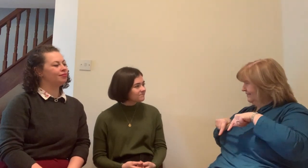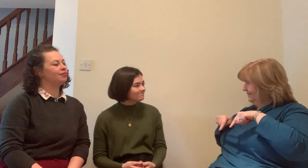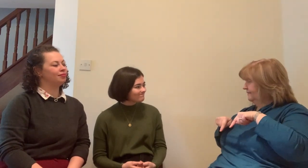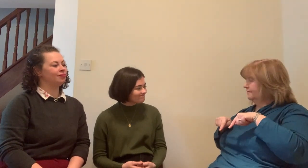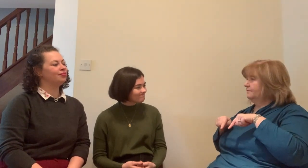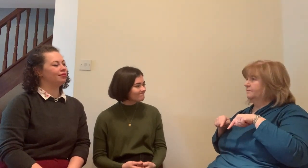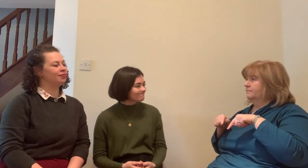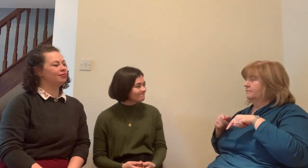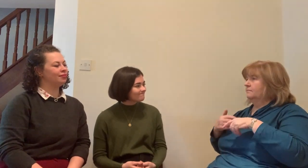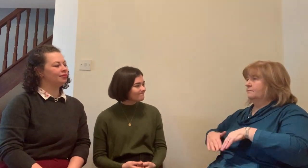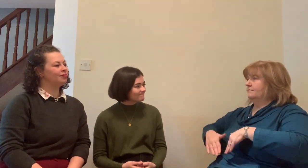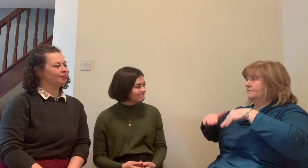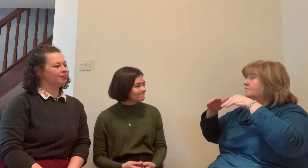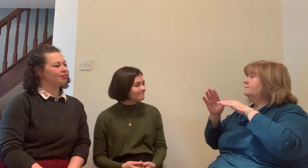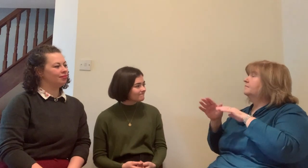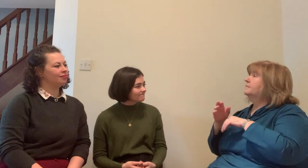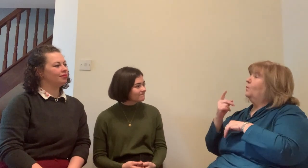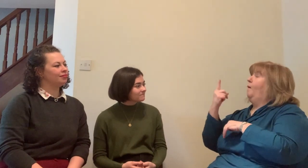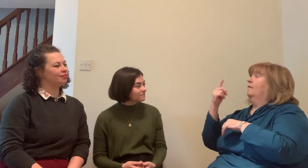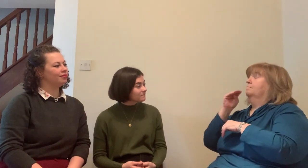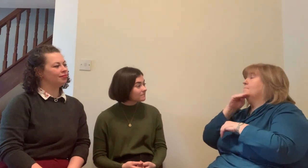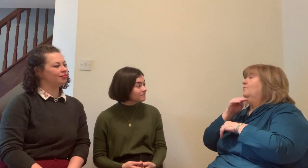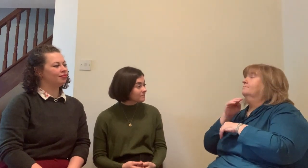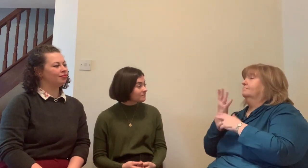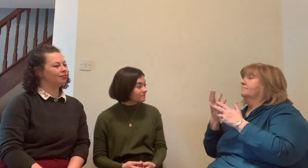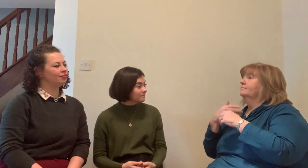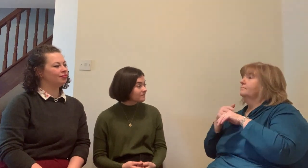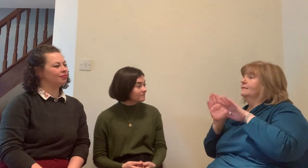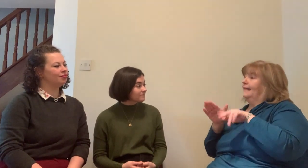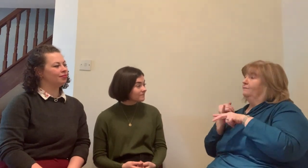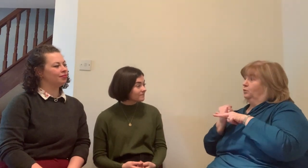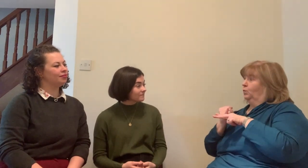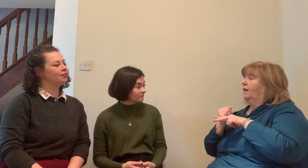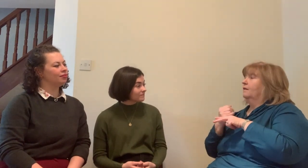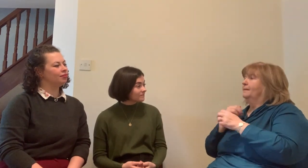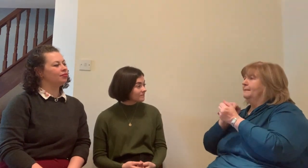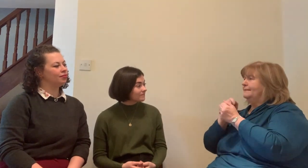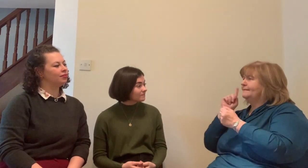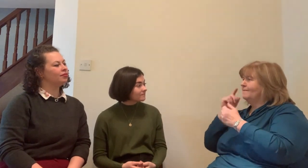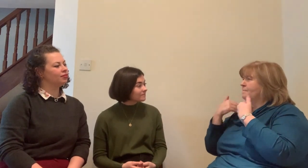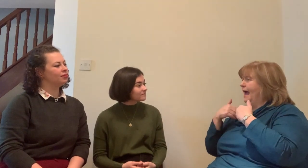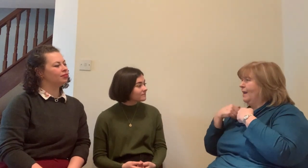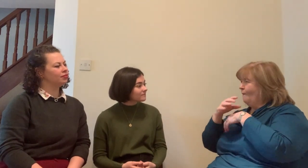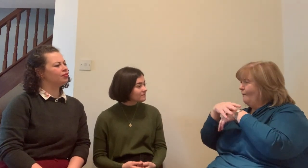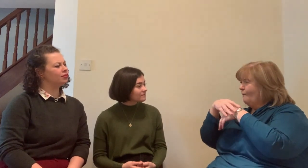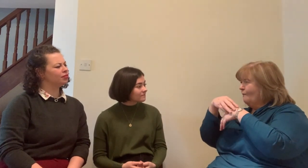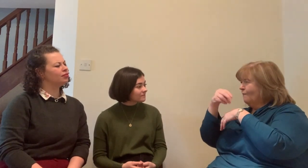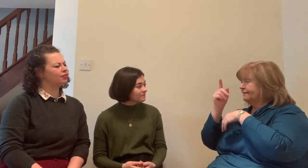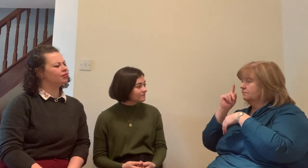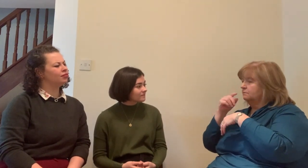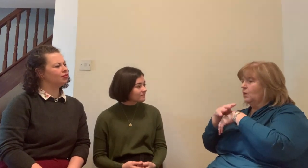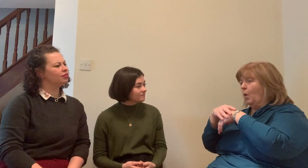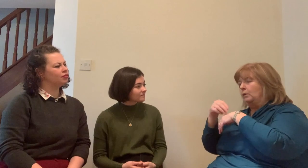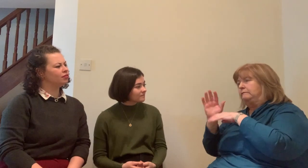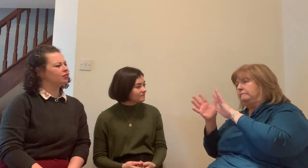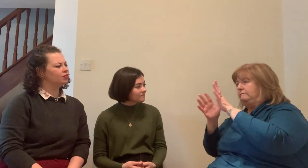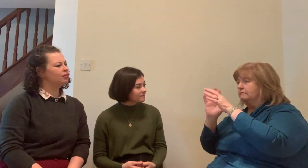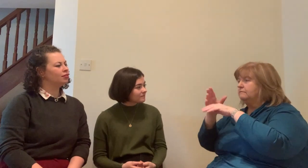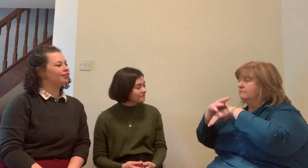that. So just for people who don't know what the IDS is. Of course, Irish Deaf Society you're right to mention that. Yes, for our international viewers.